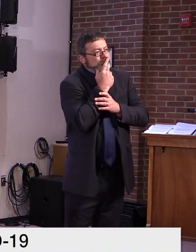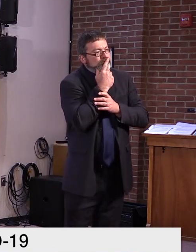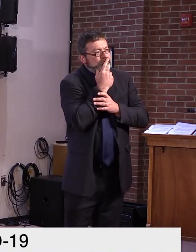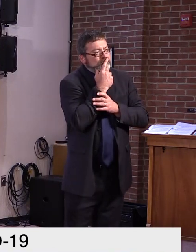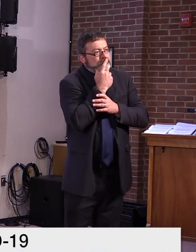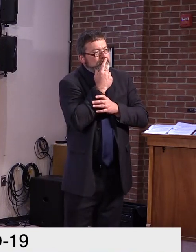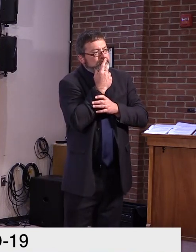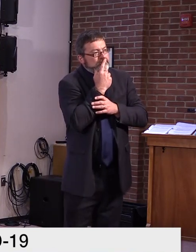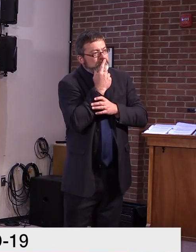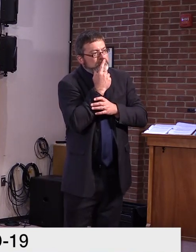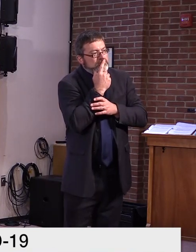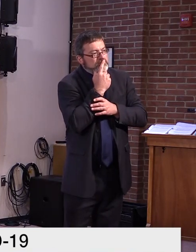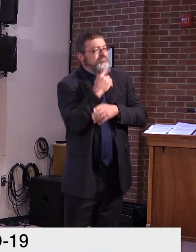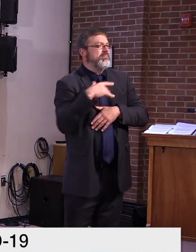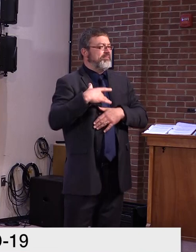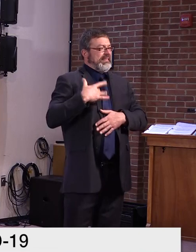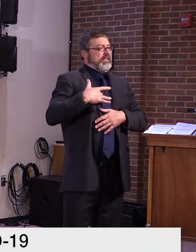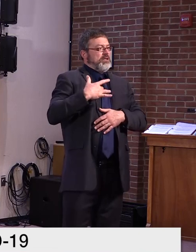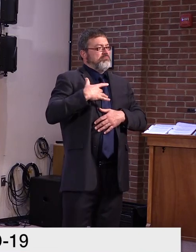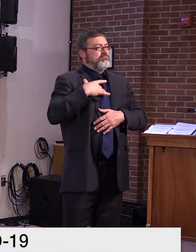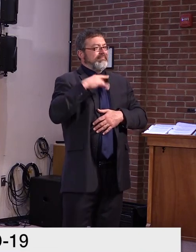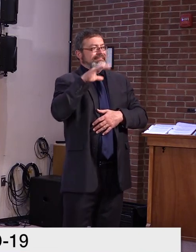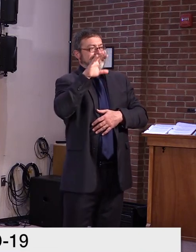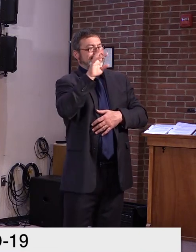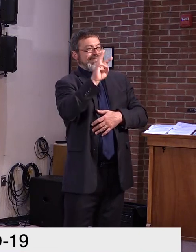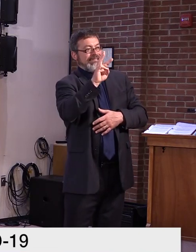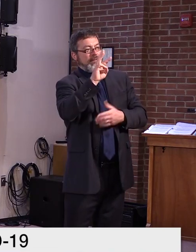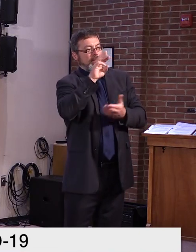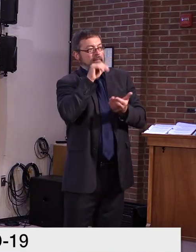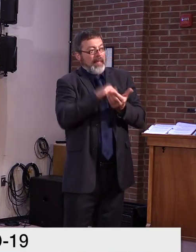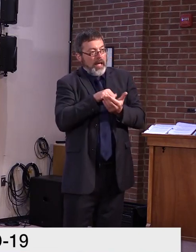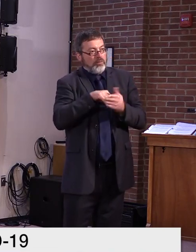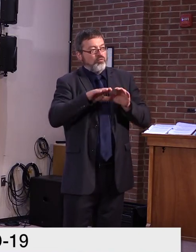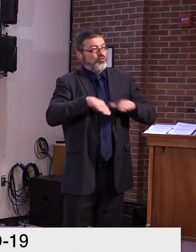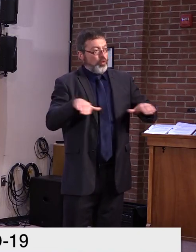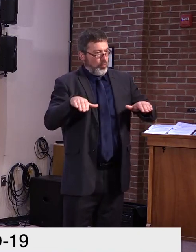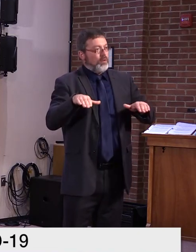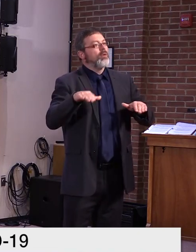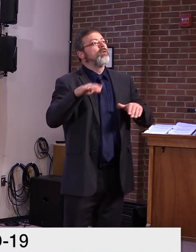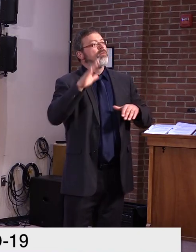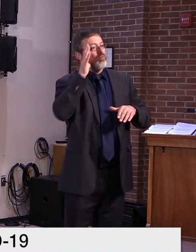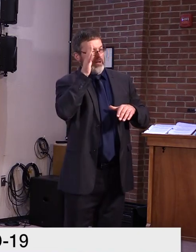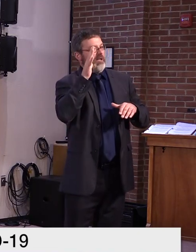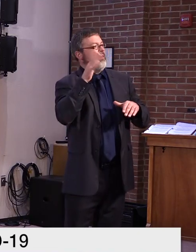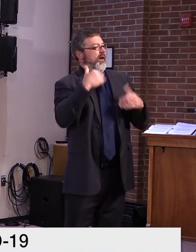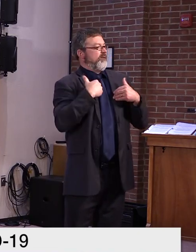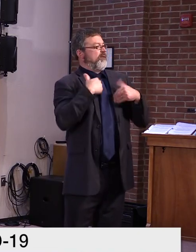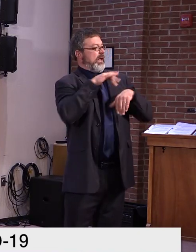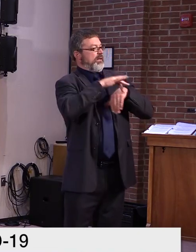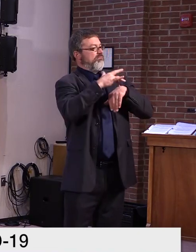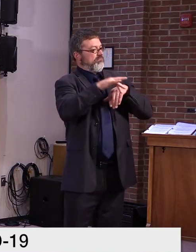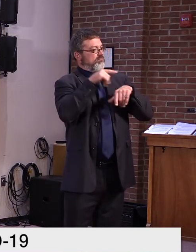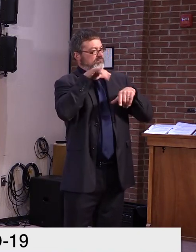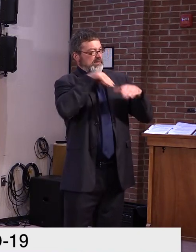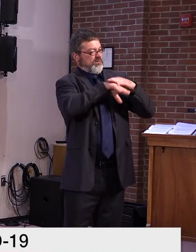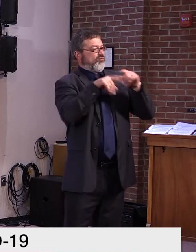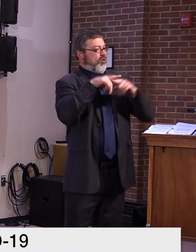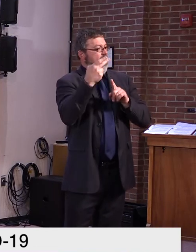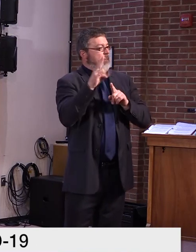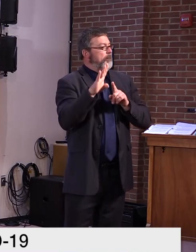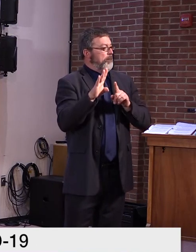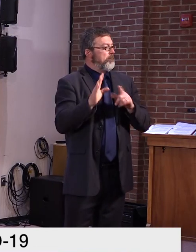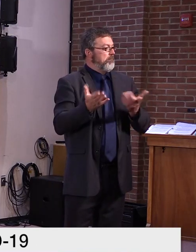uh, that will, we will be serving, uh, over the next, uh, over the next few weeks. And that's a remarkable,